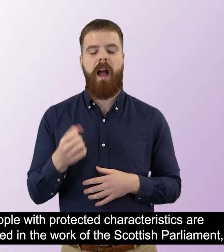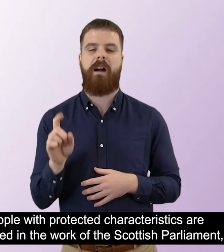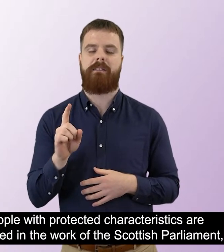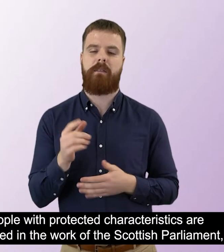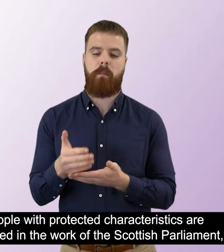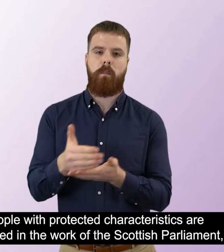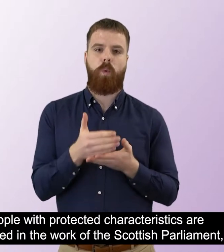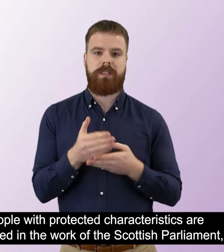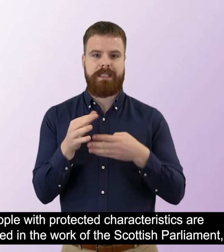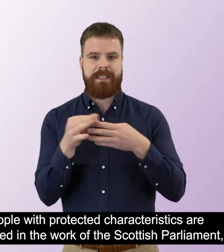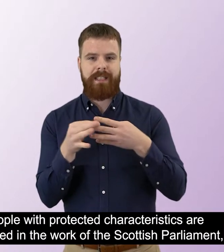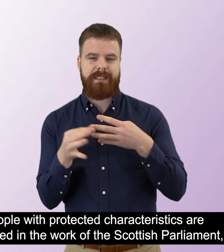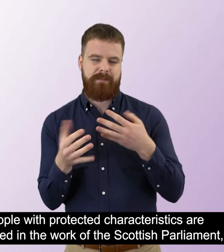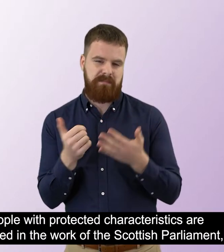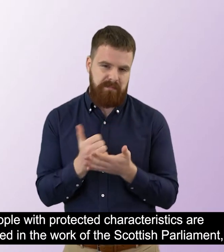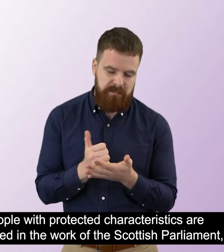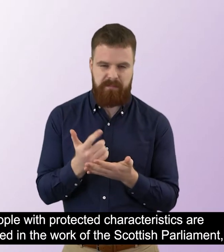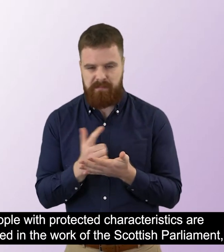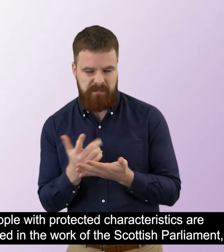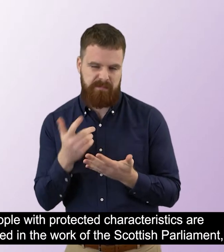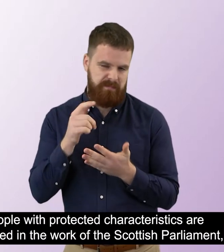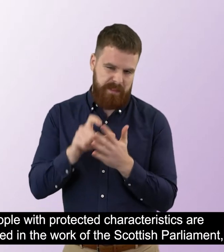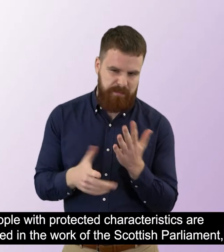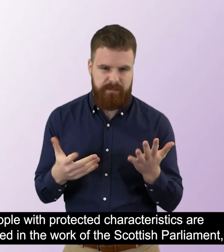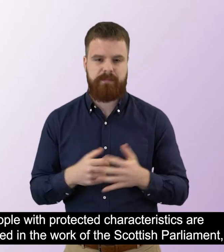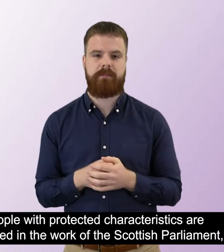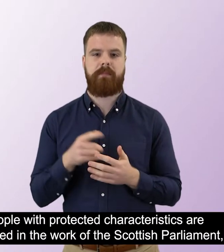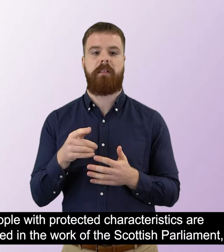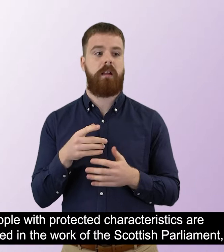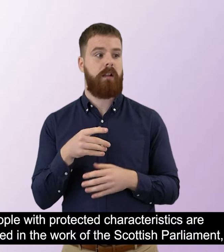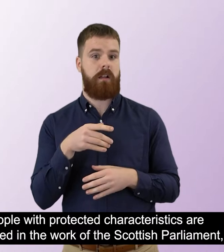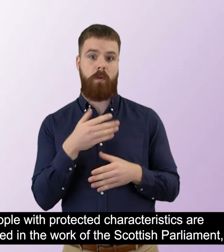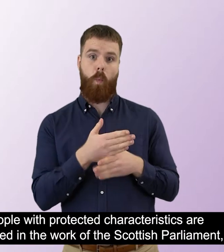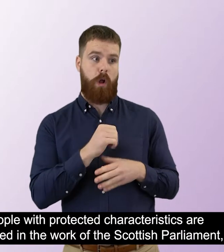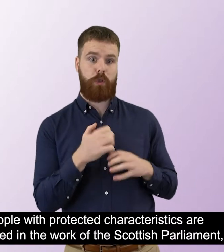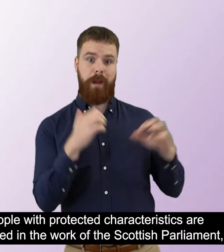Although people with protected characteristics are underrepresented in the work of the Scottish Parliament,